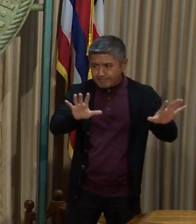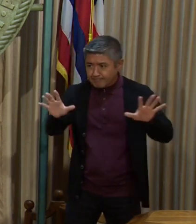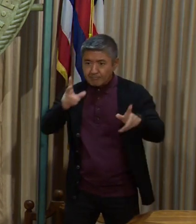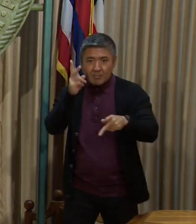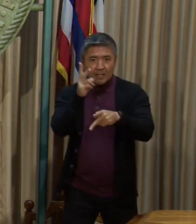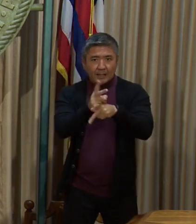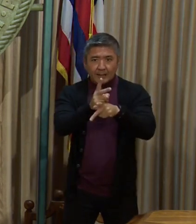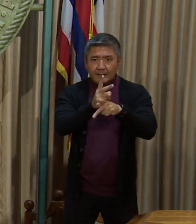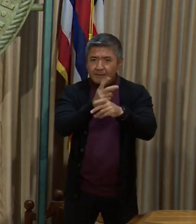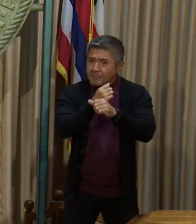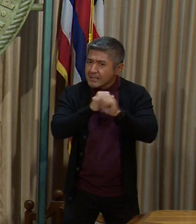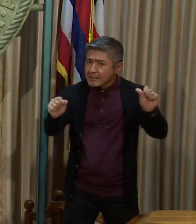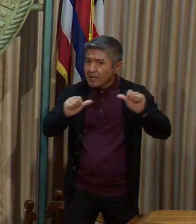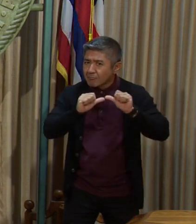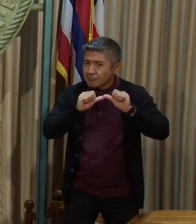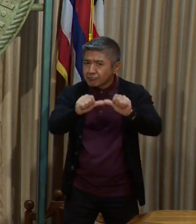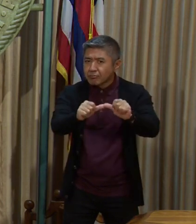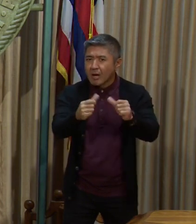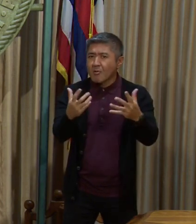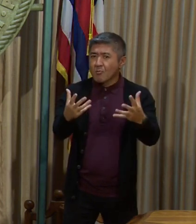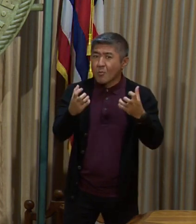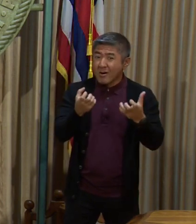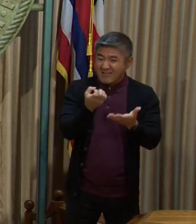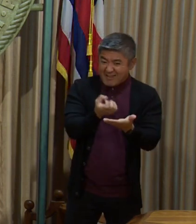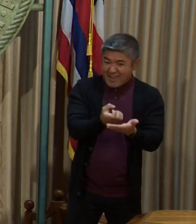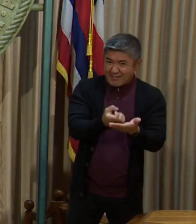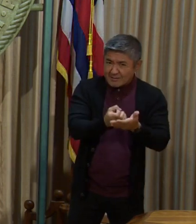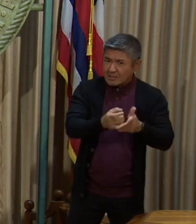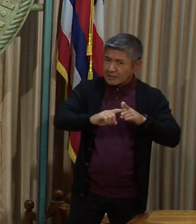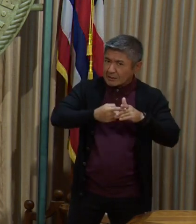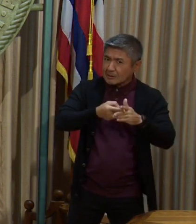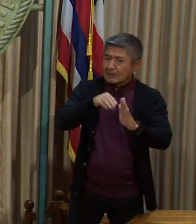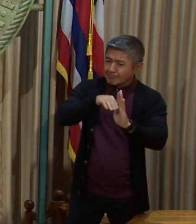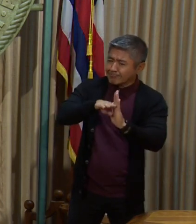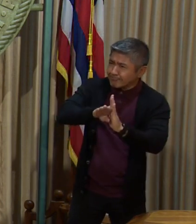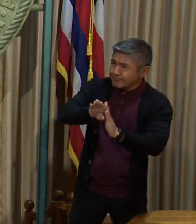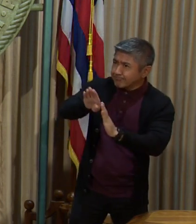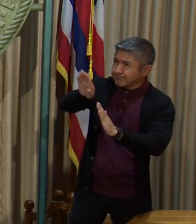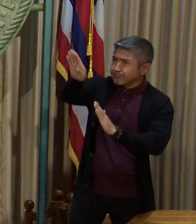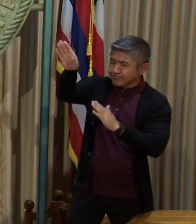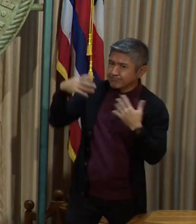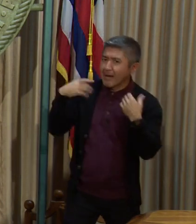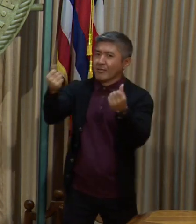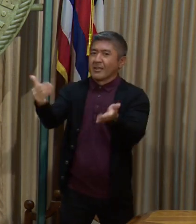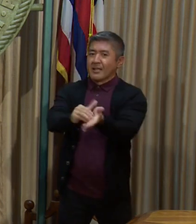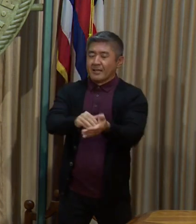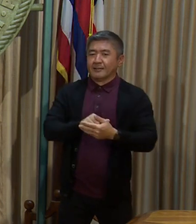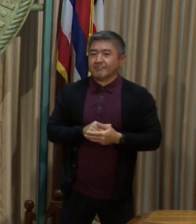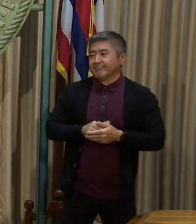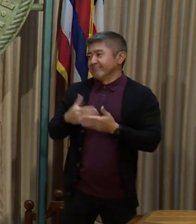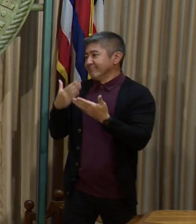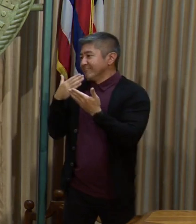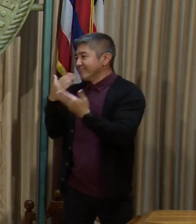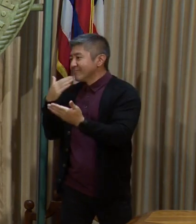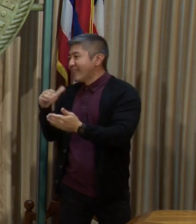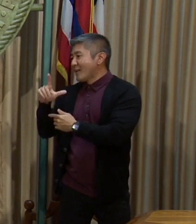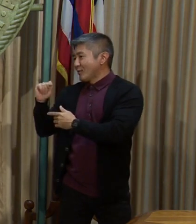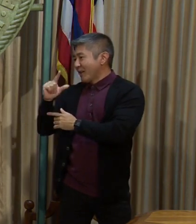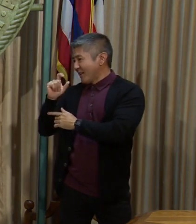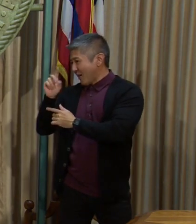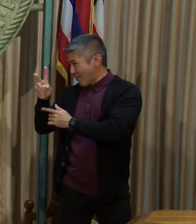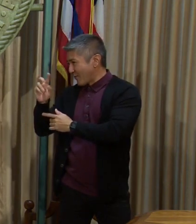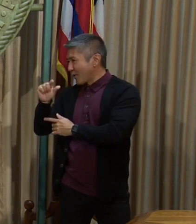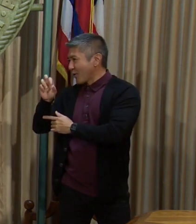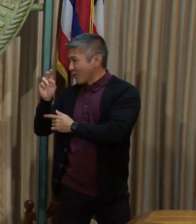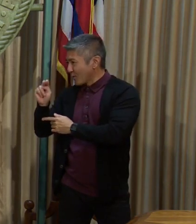and re-energize our economy. I really want to thank Lieutenant Governor Green and General Hara,